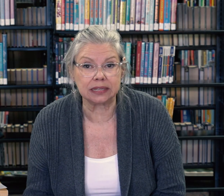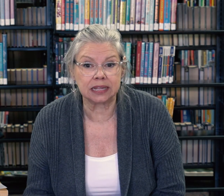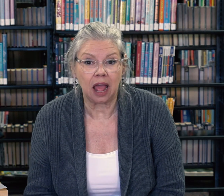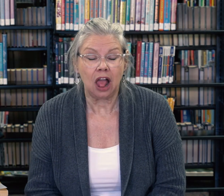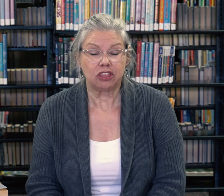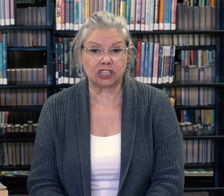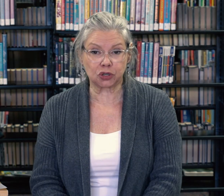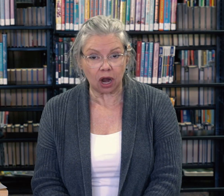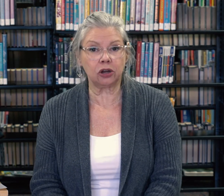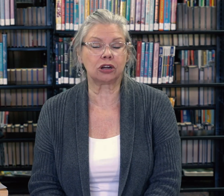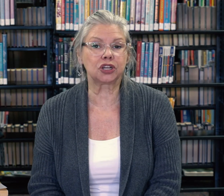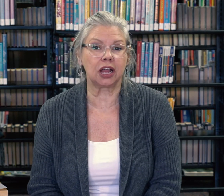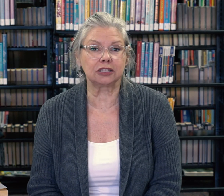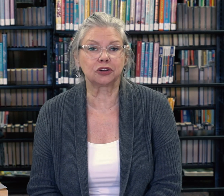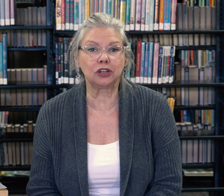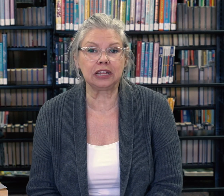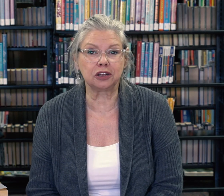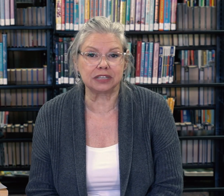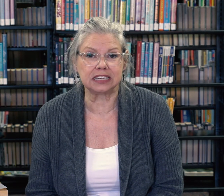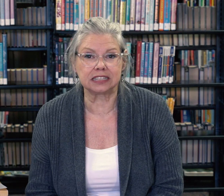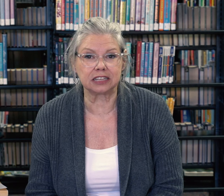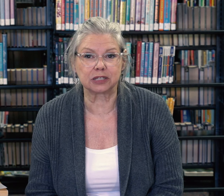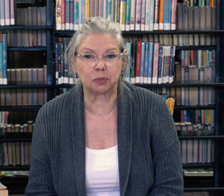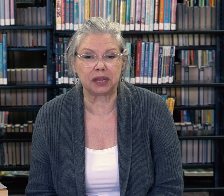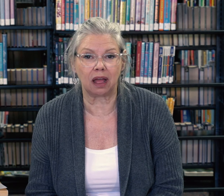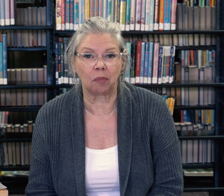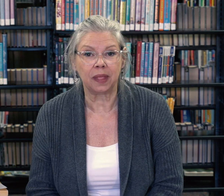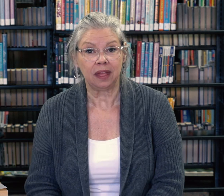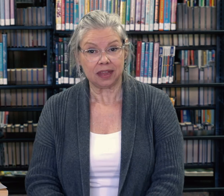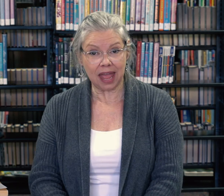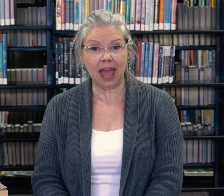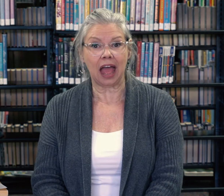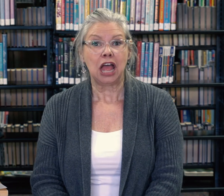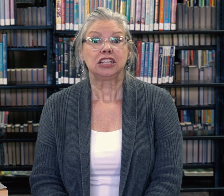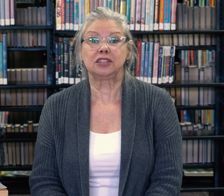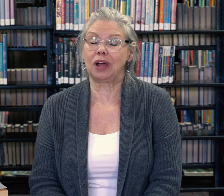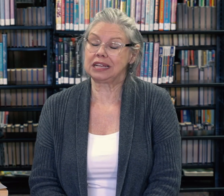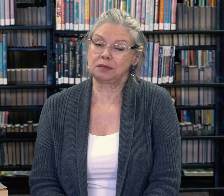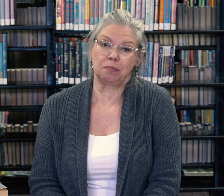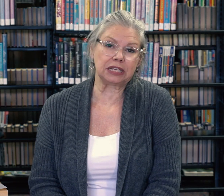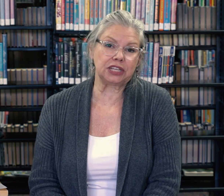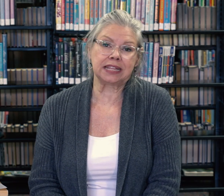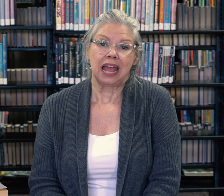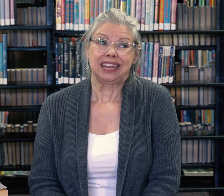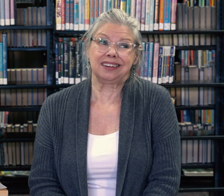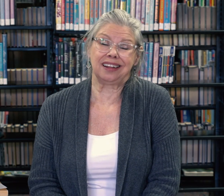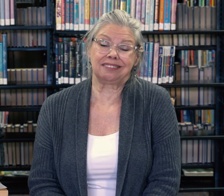the stronger our child's early literacy skills will become yeah so as much as you know